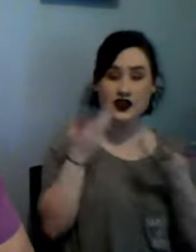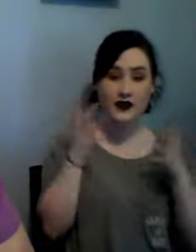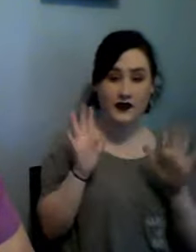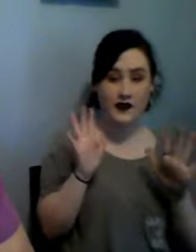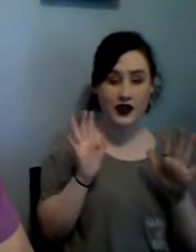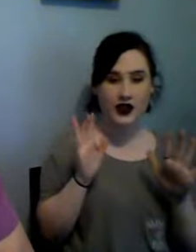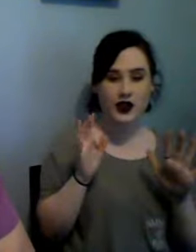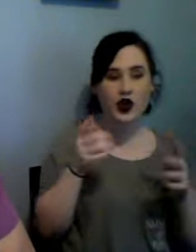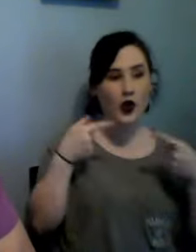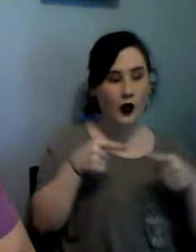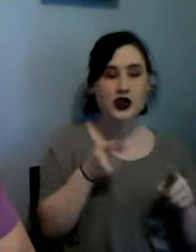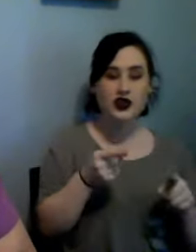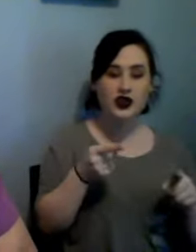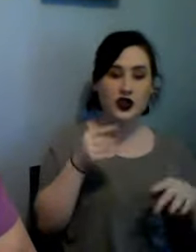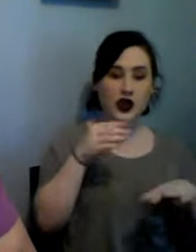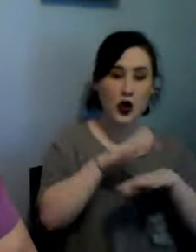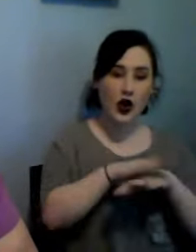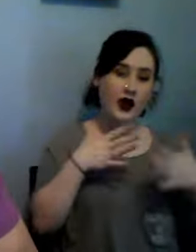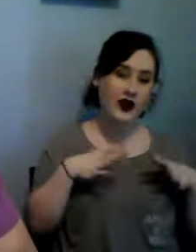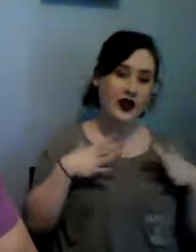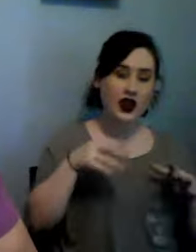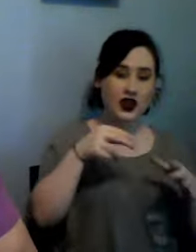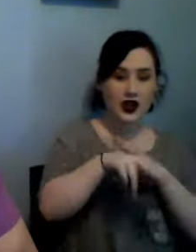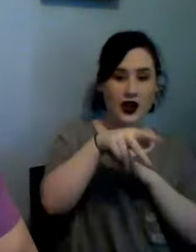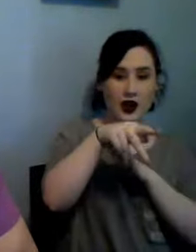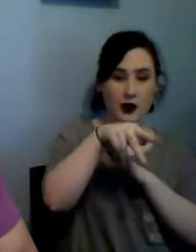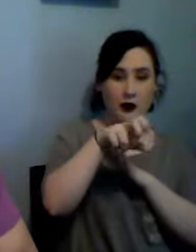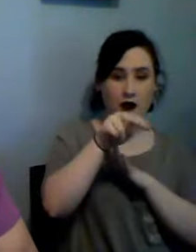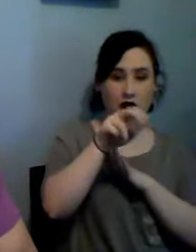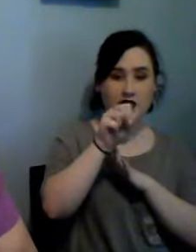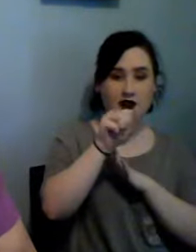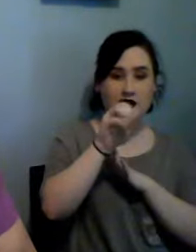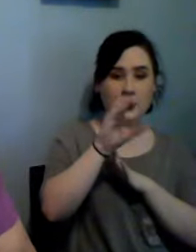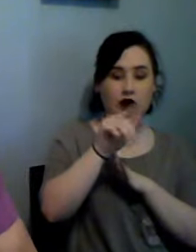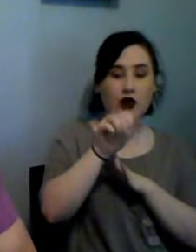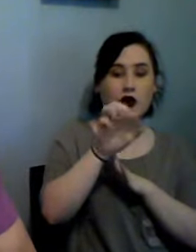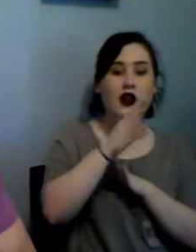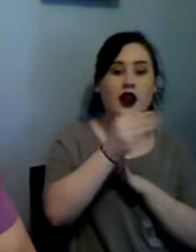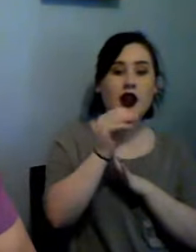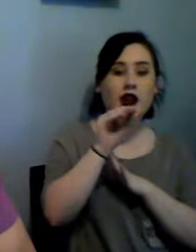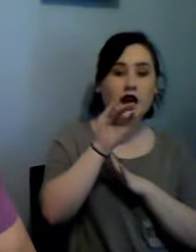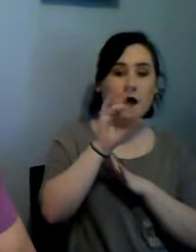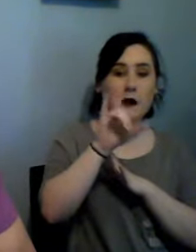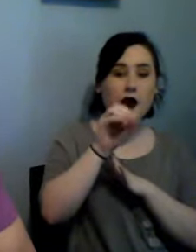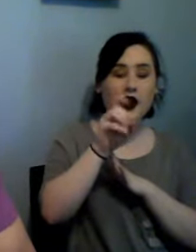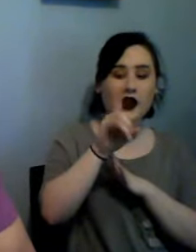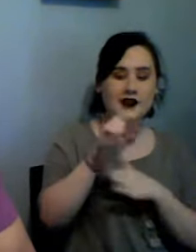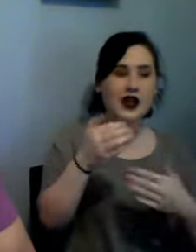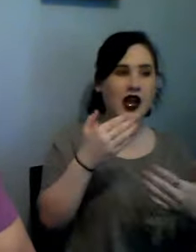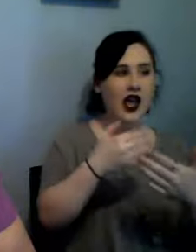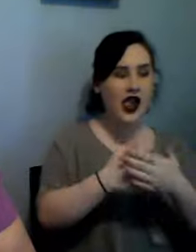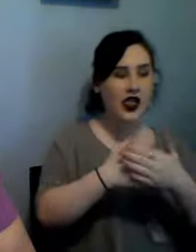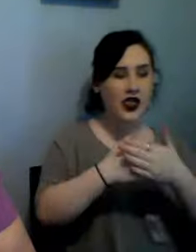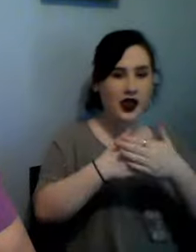Biloxi and night before last I sat down and I started stitching the